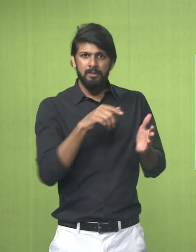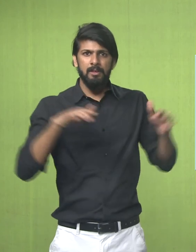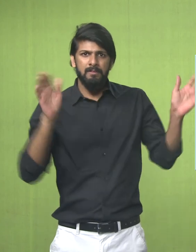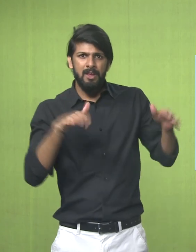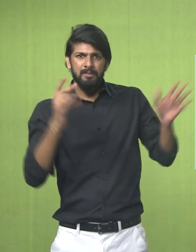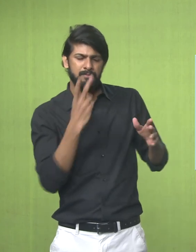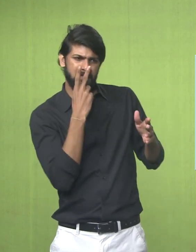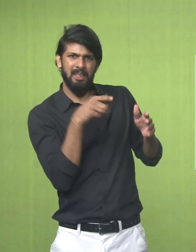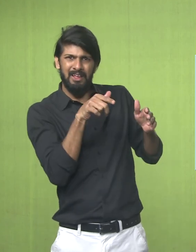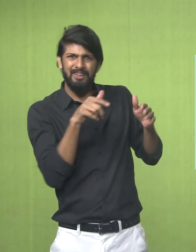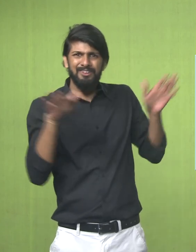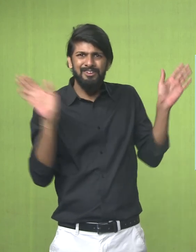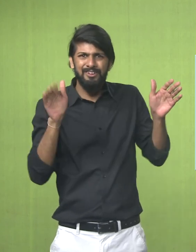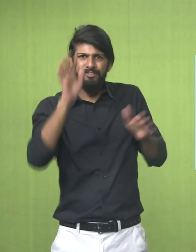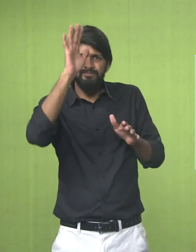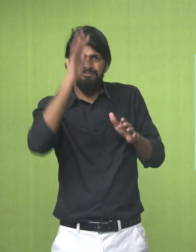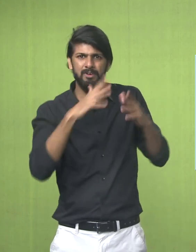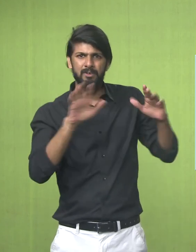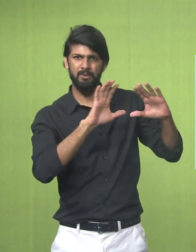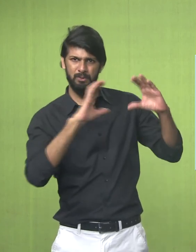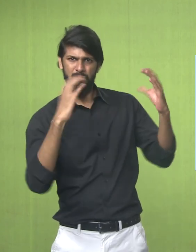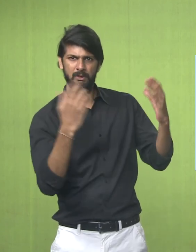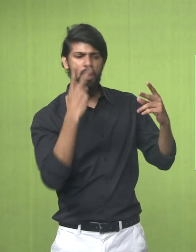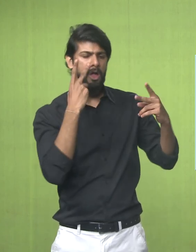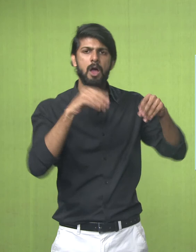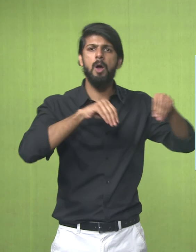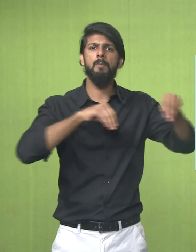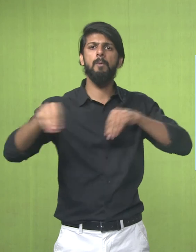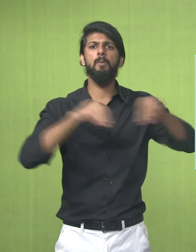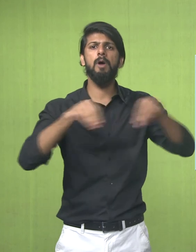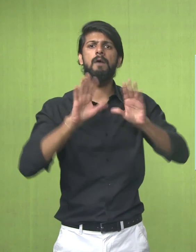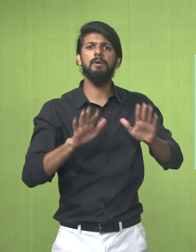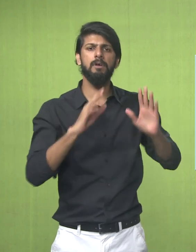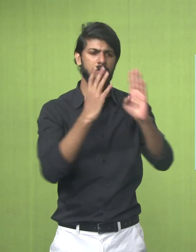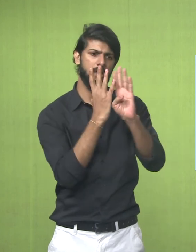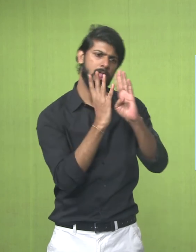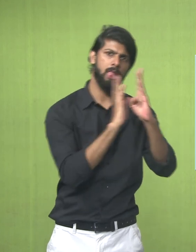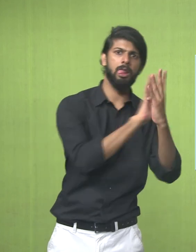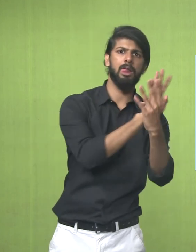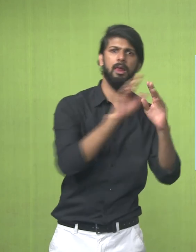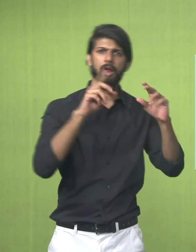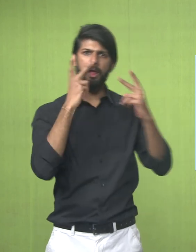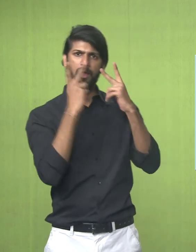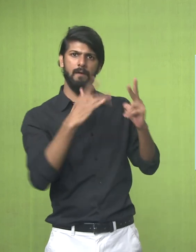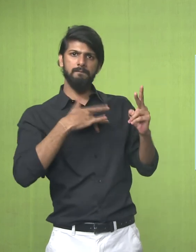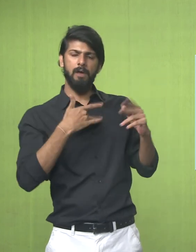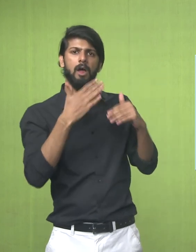The Peacock Looks Very Alive You Would Feel That The